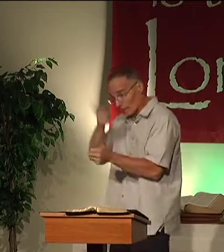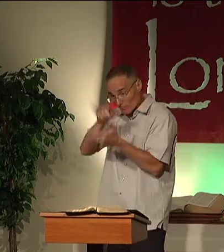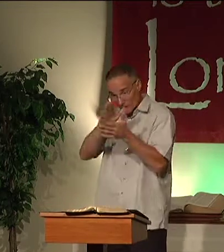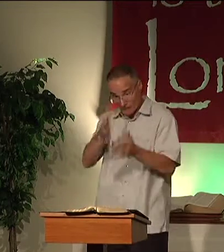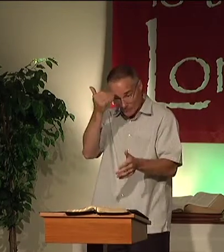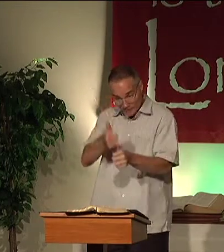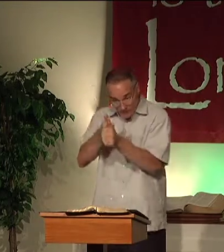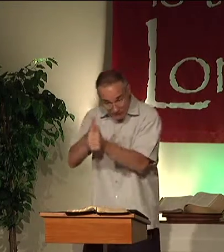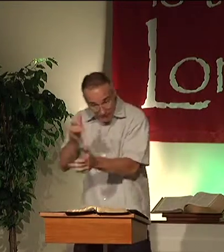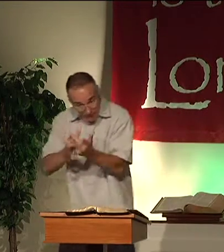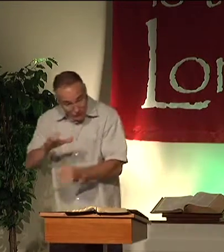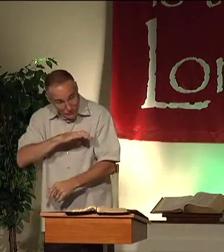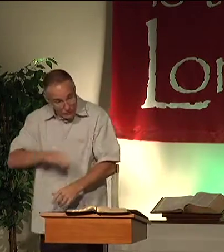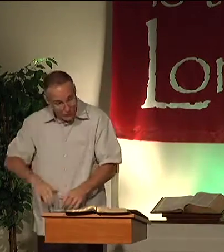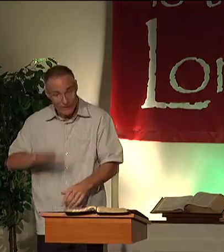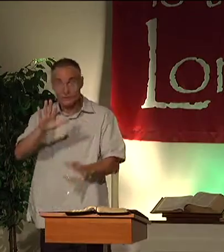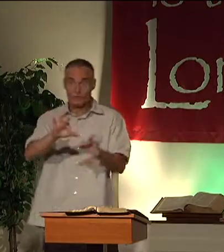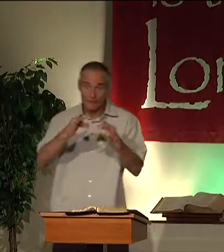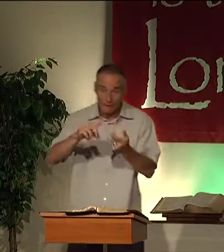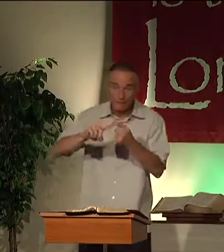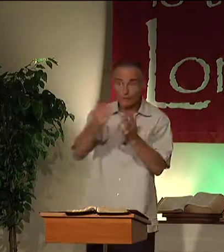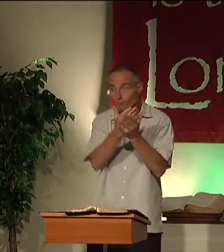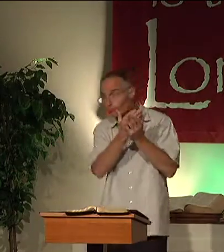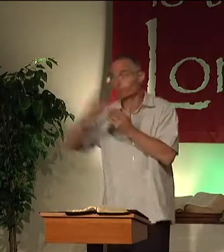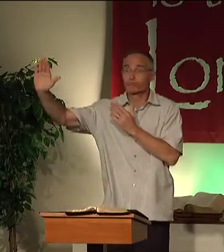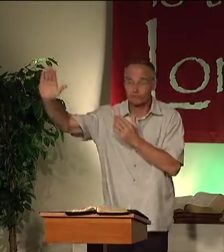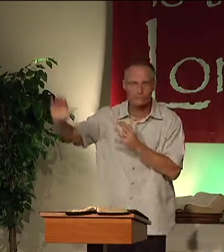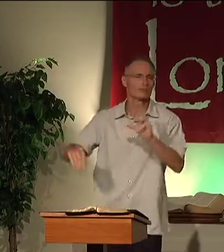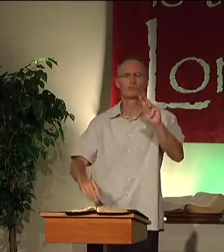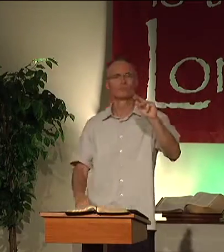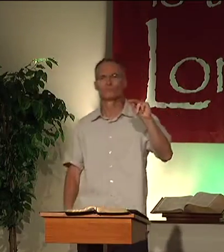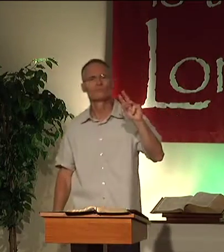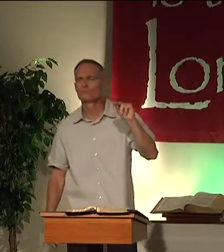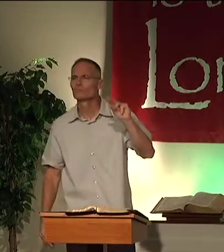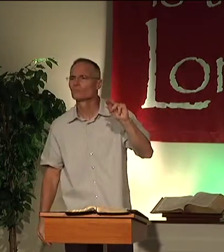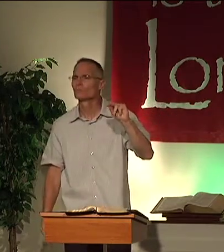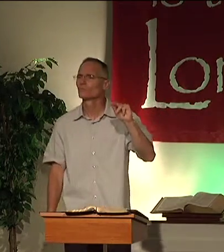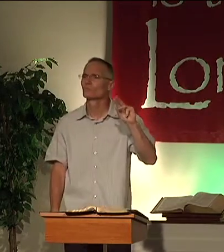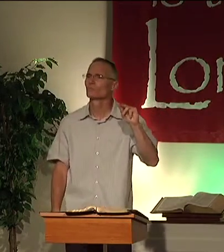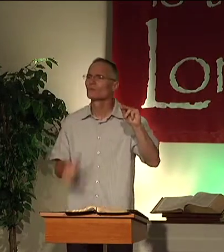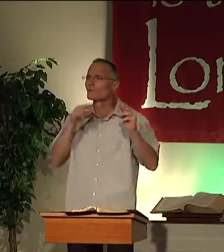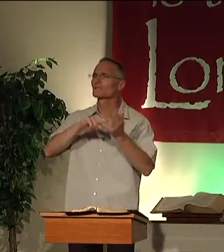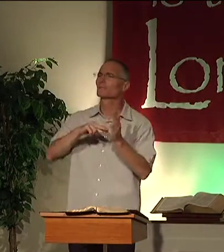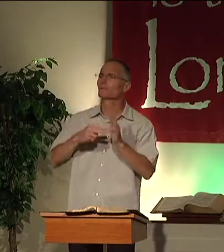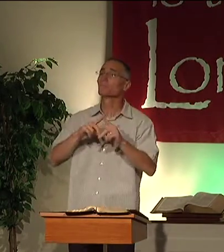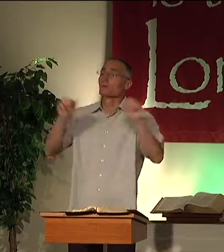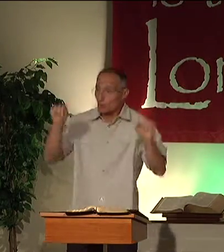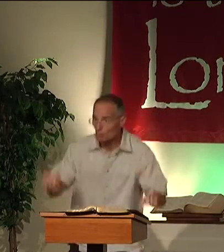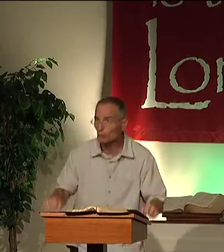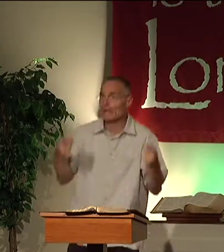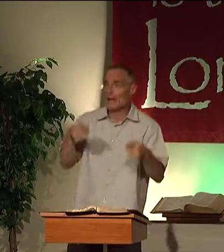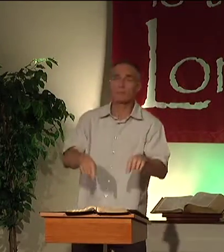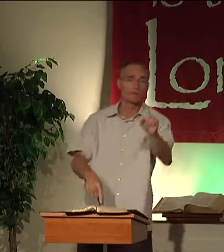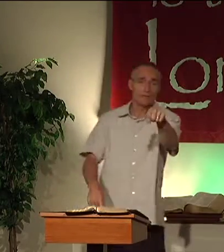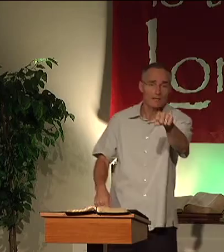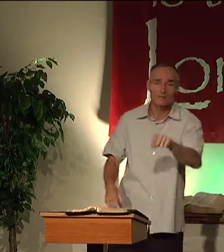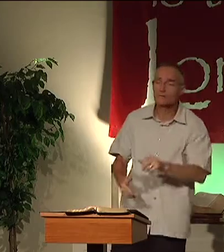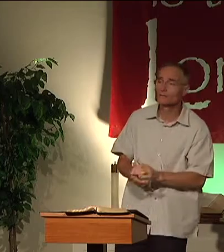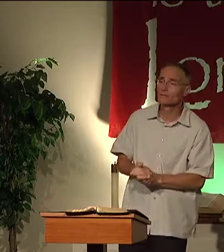So does that mean that every believer who follows Jesus will be rejected by family and friends? No, it doesn't mean that,